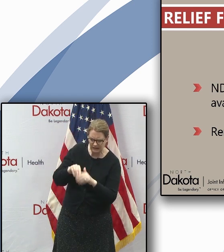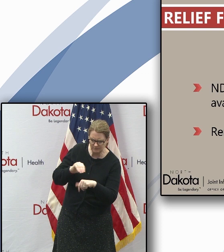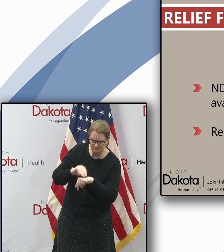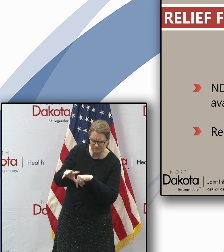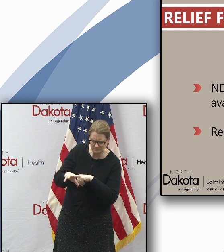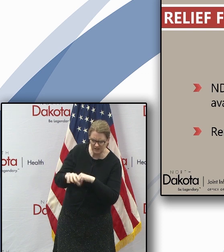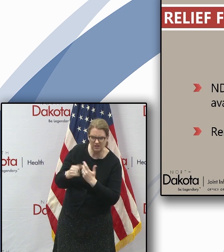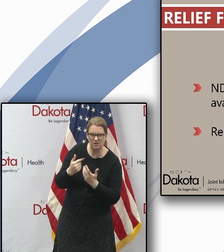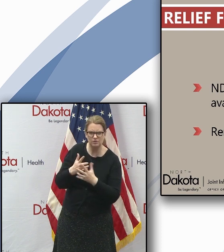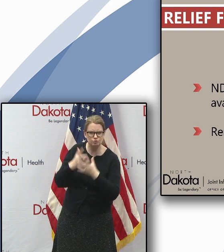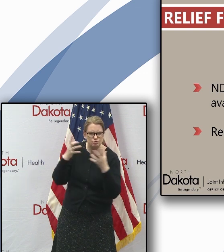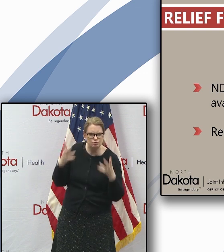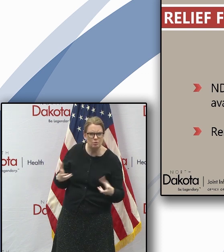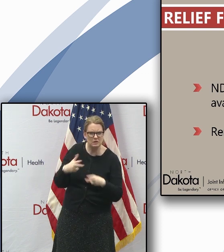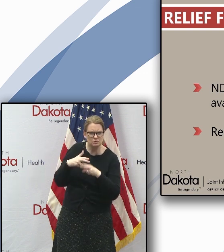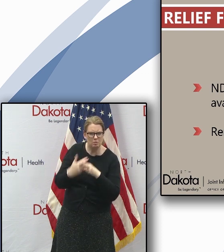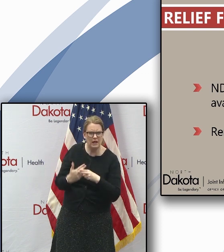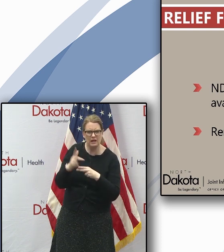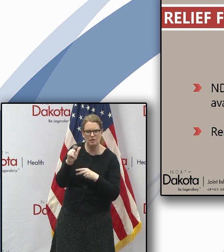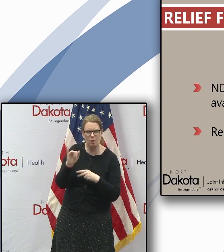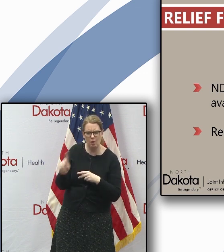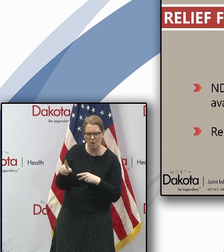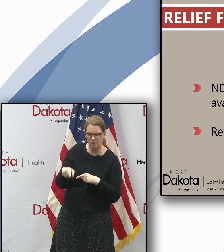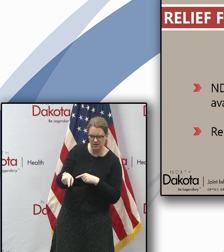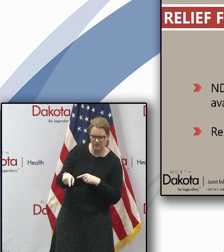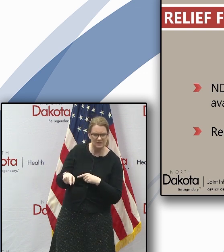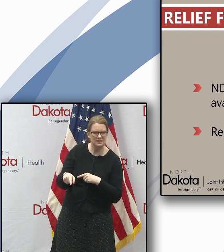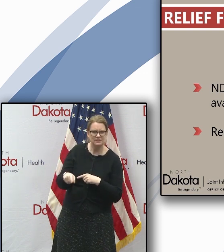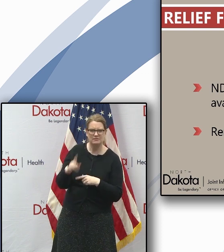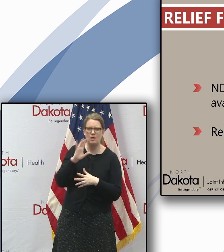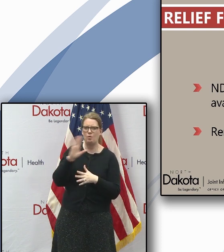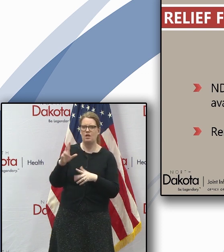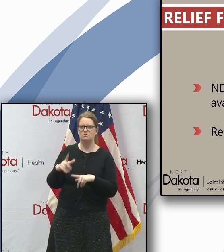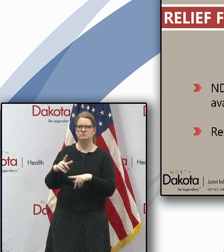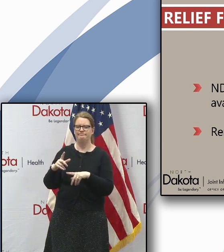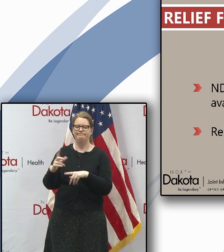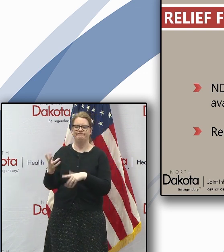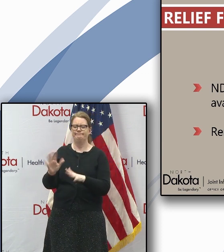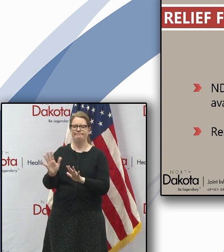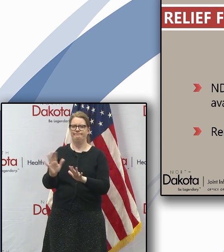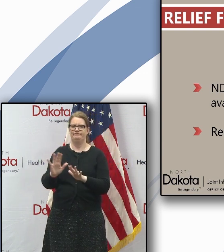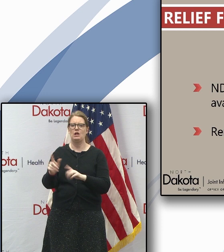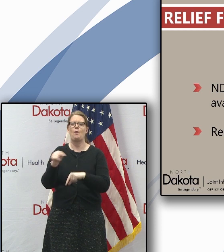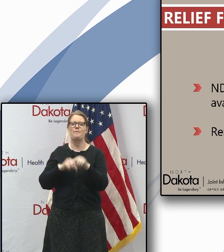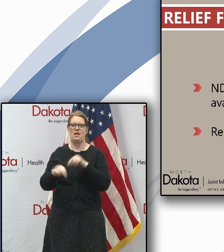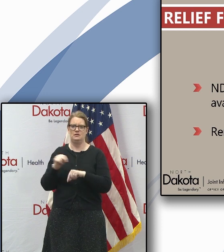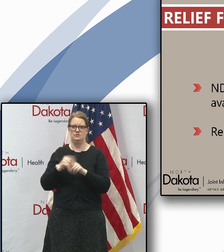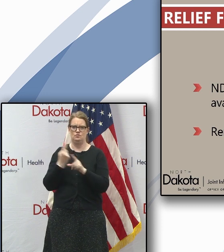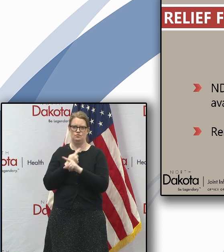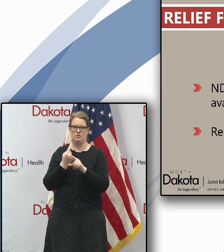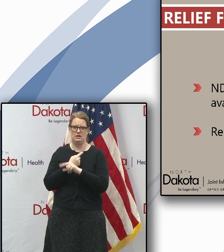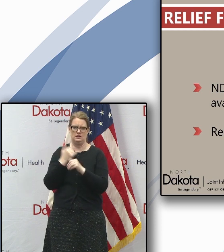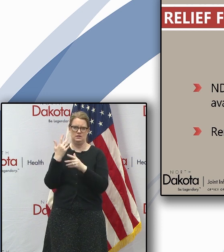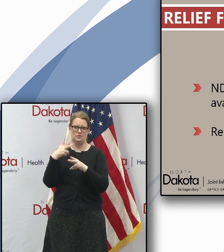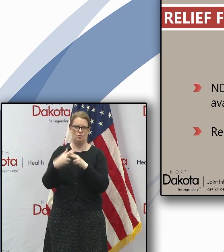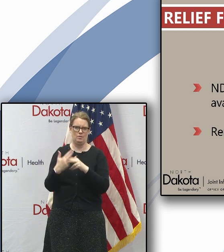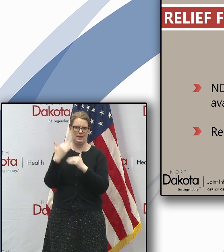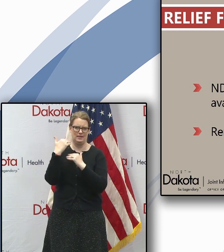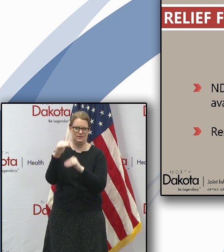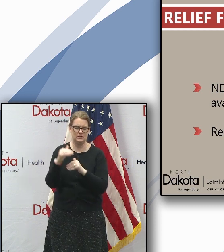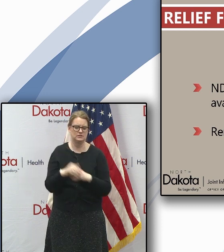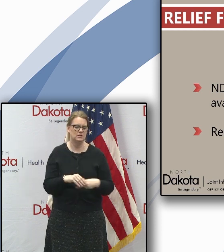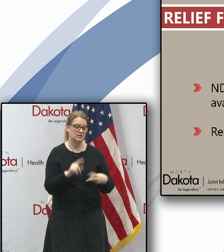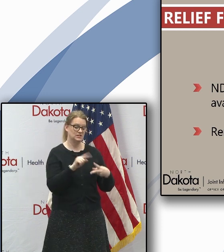on state highways as needed so that's executive order for dot two things video conference or telephonic